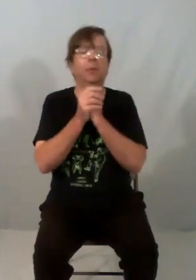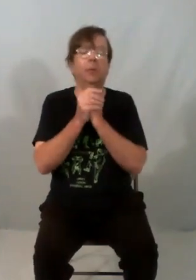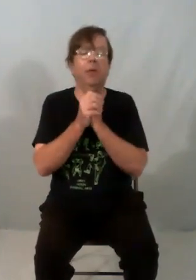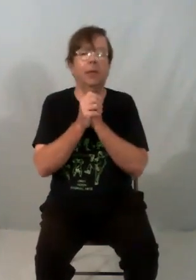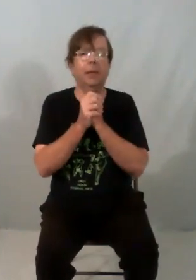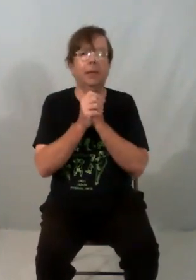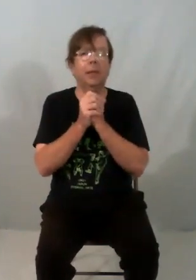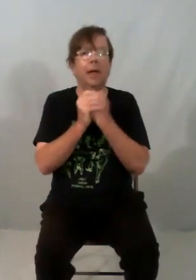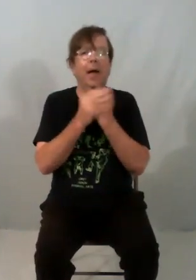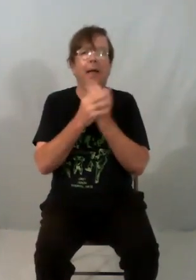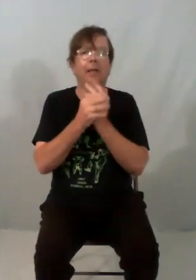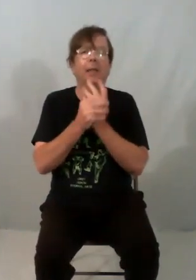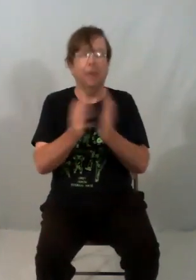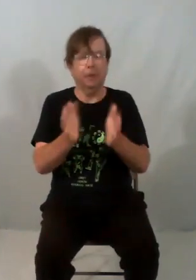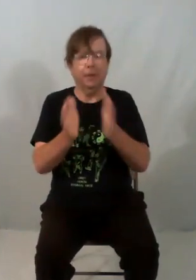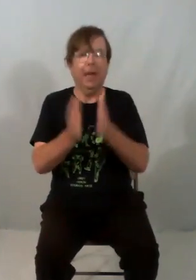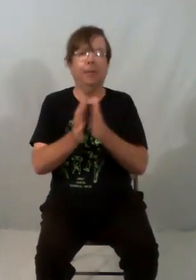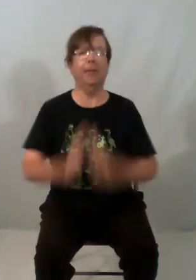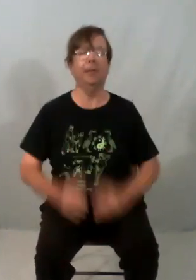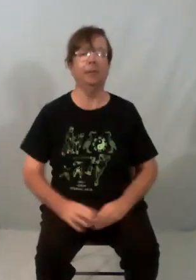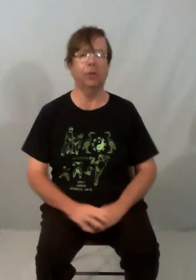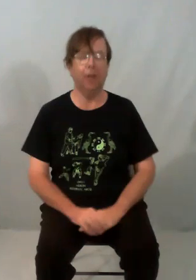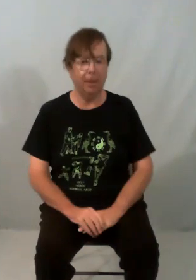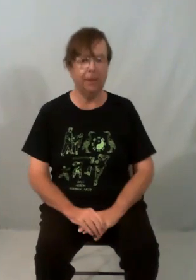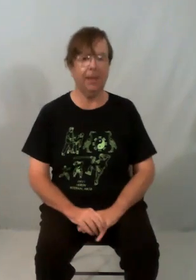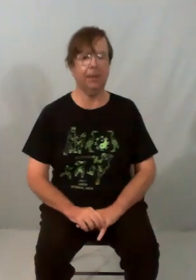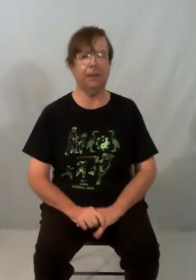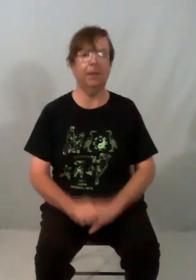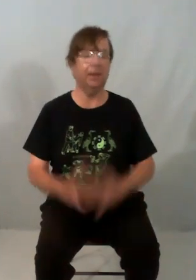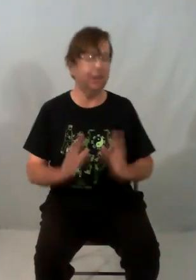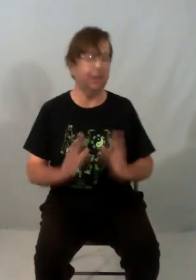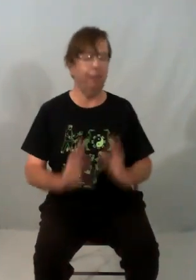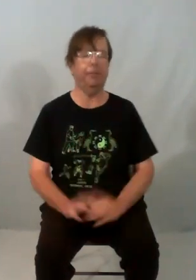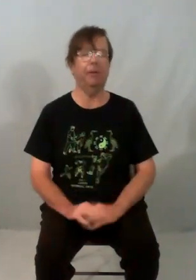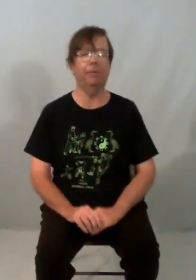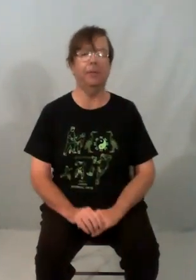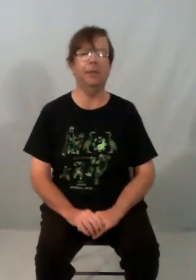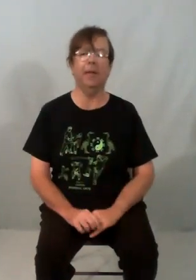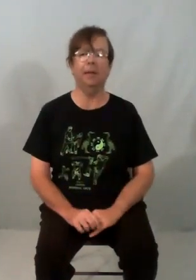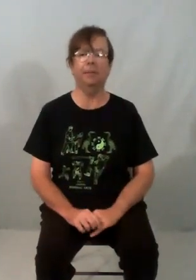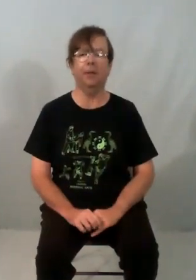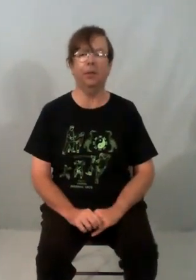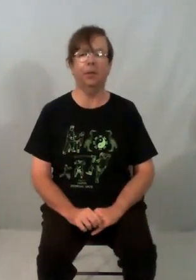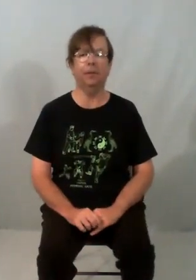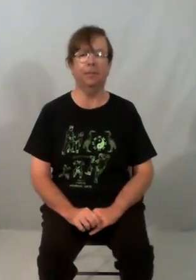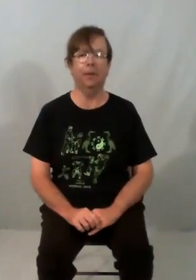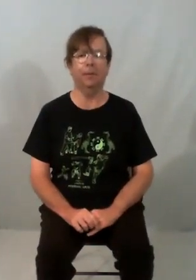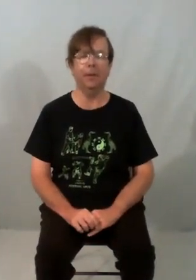we practice and further adapted into a chair based exercise. There's a separate film for the standing version of this.